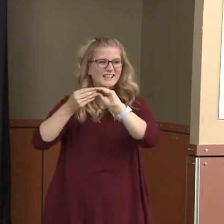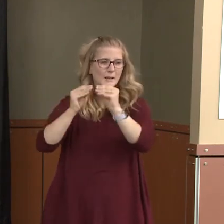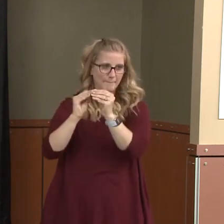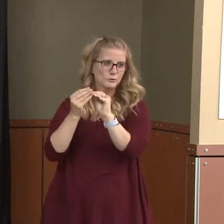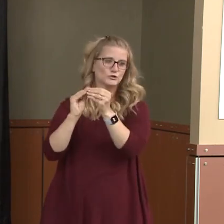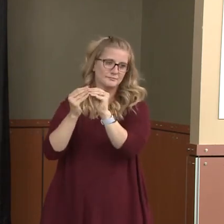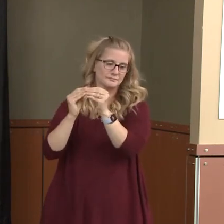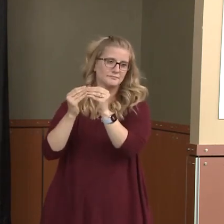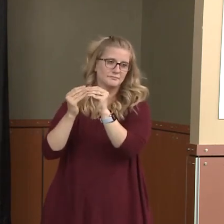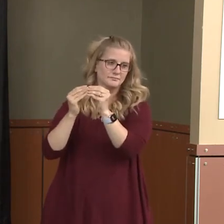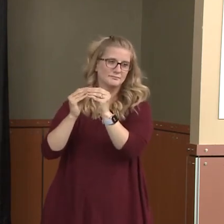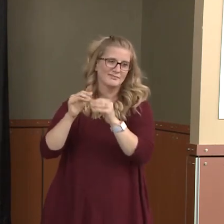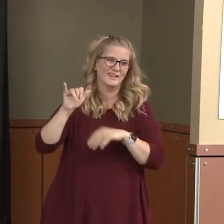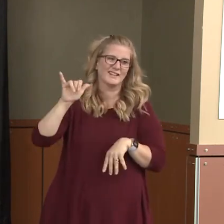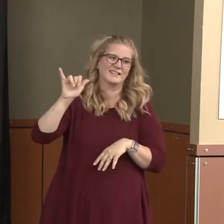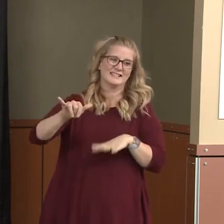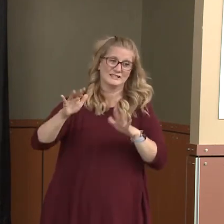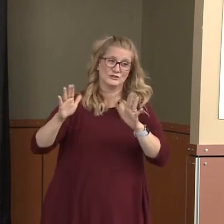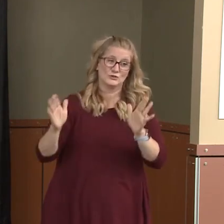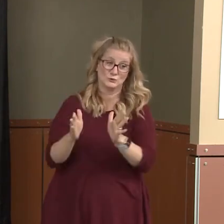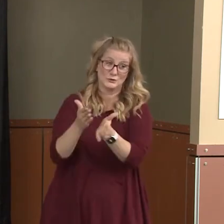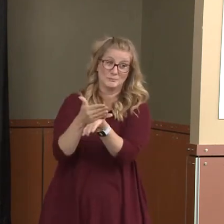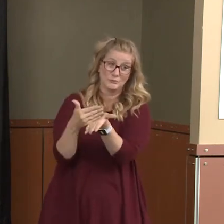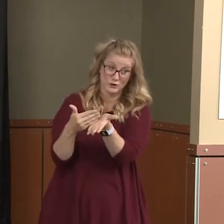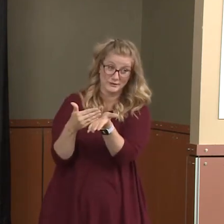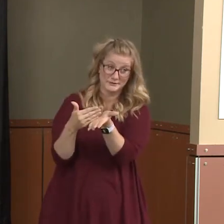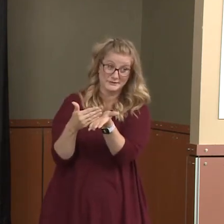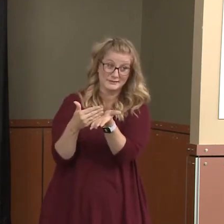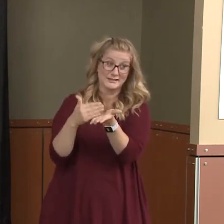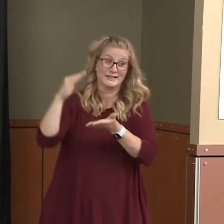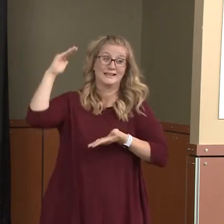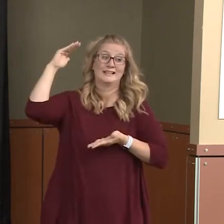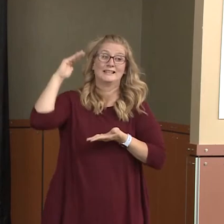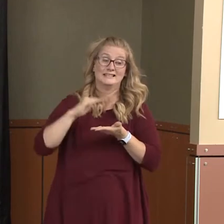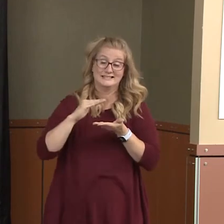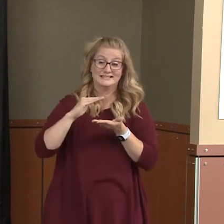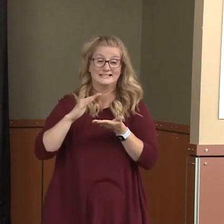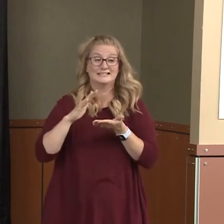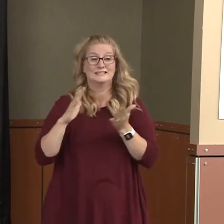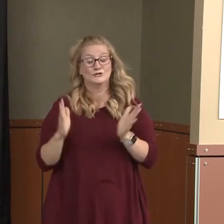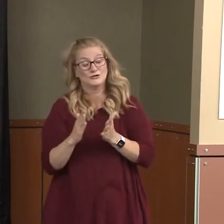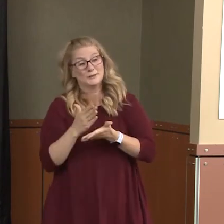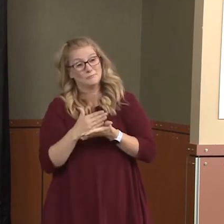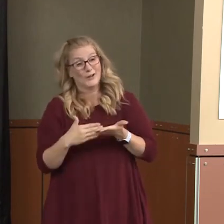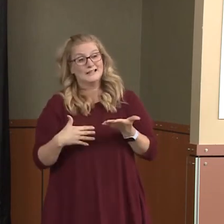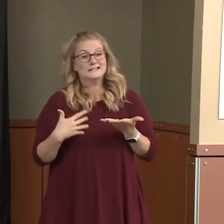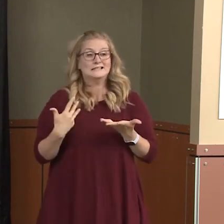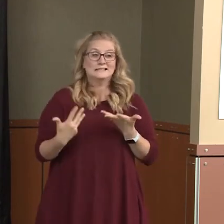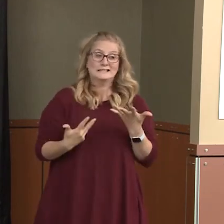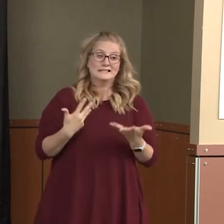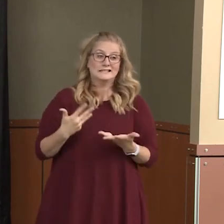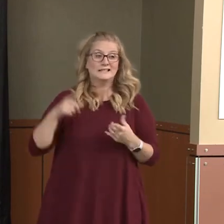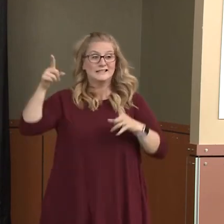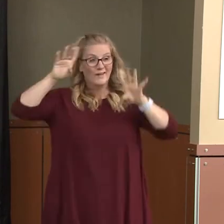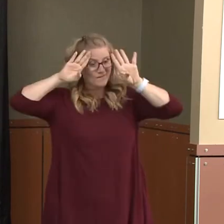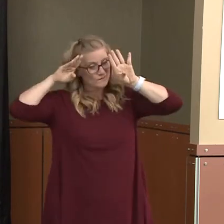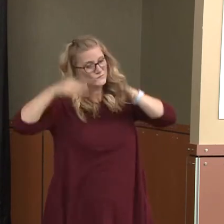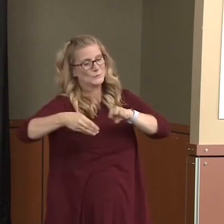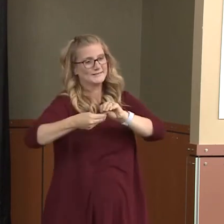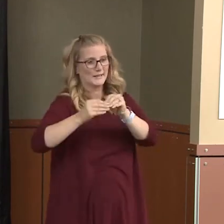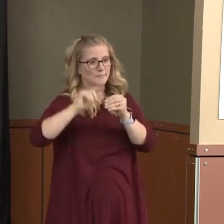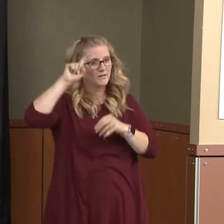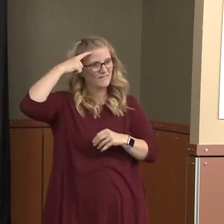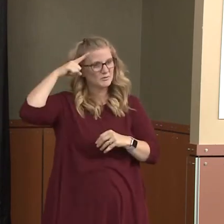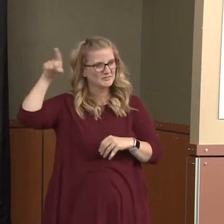the encouraging part. The less encouraging part was, again, that he's all about the numbers. He assured